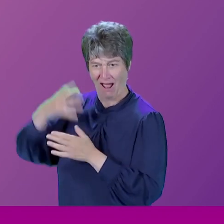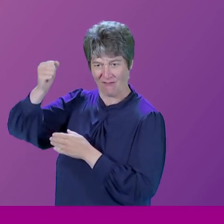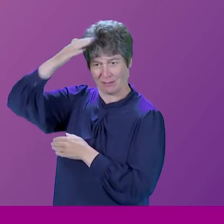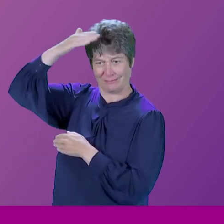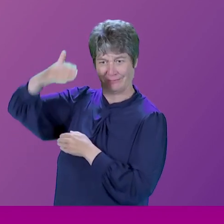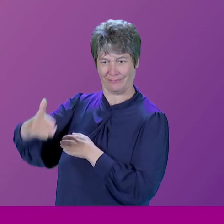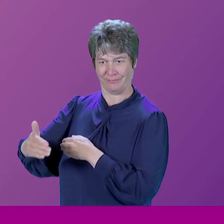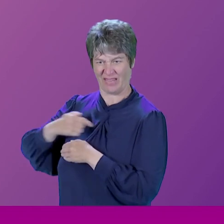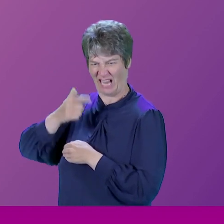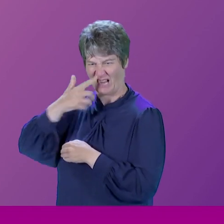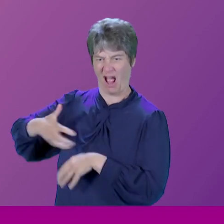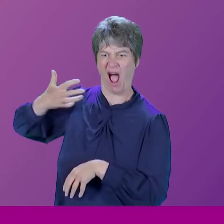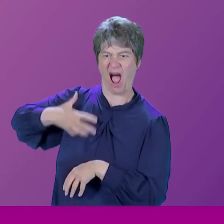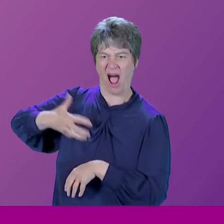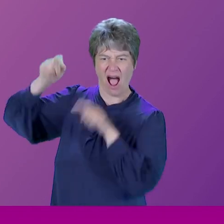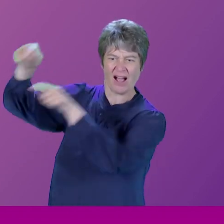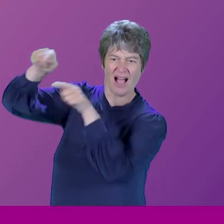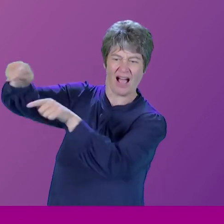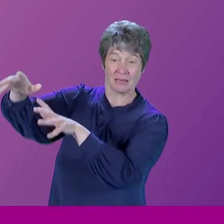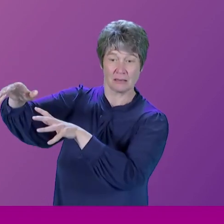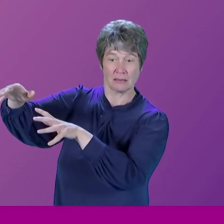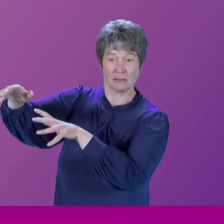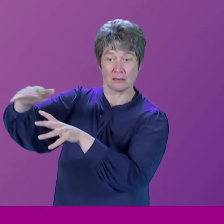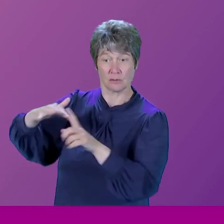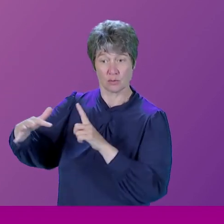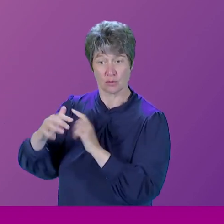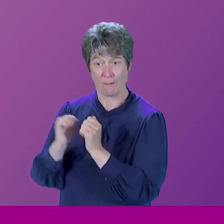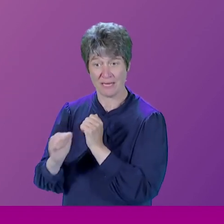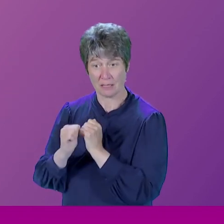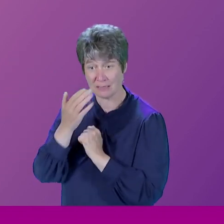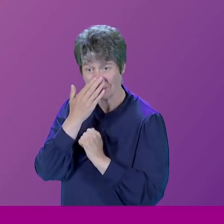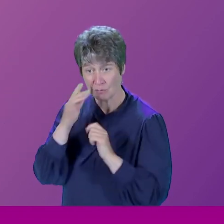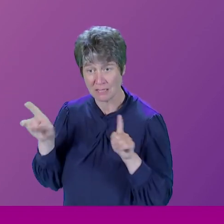Social media appears to be the same. mean, people write the most vile thing.